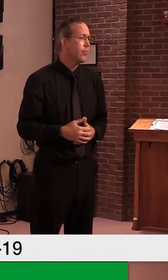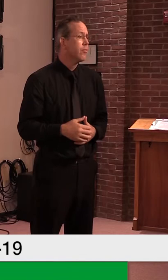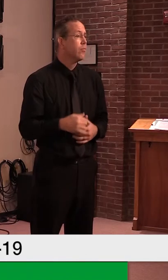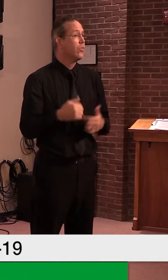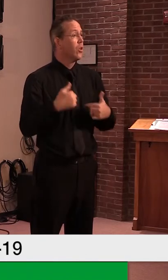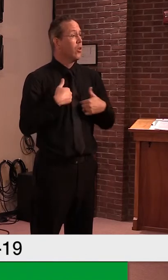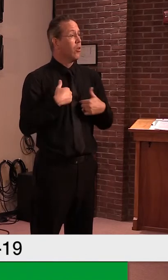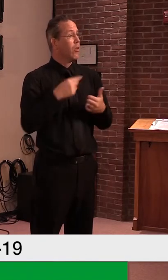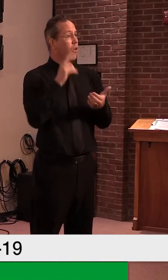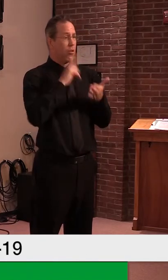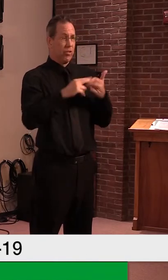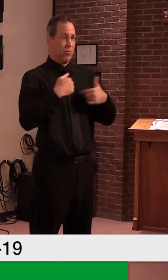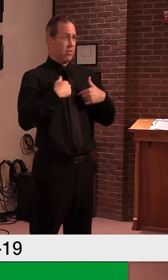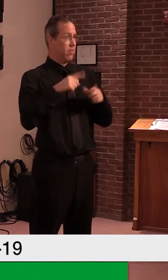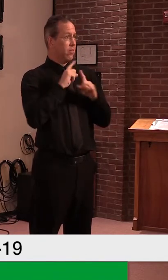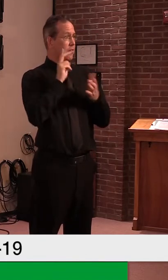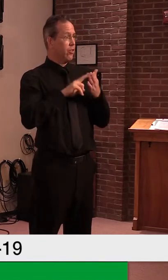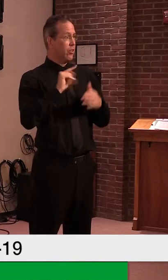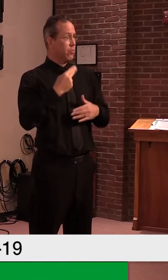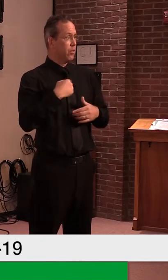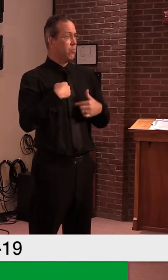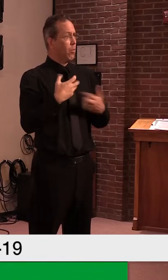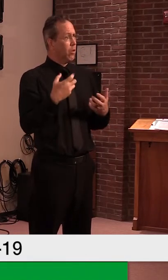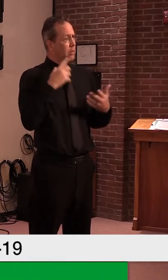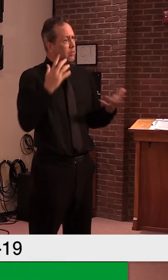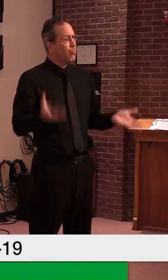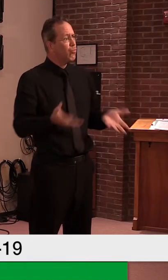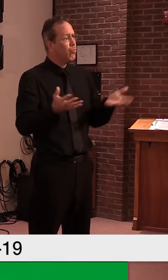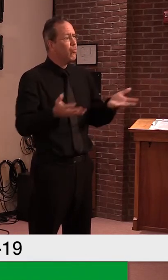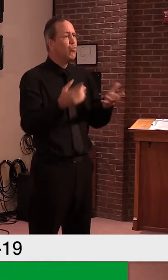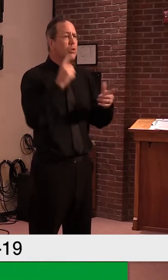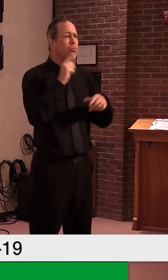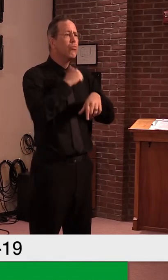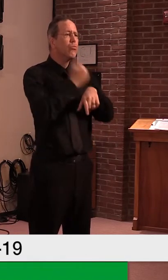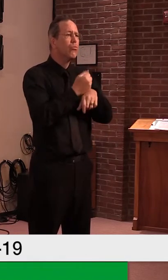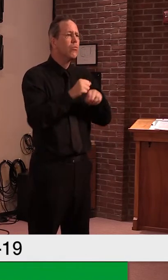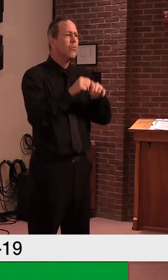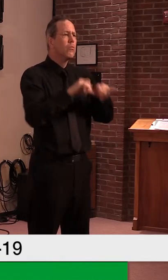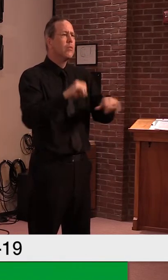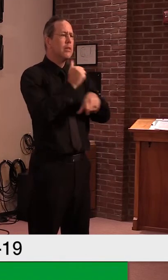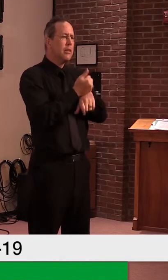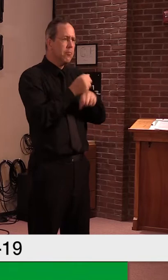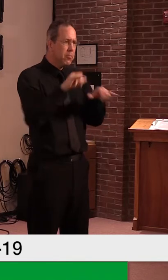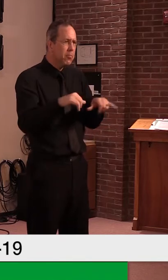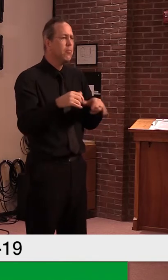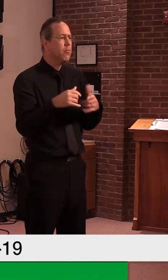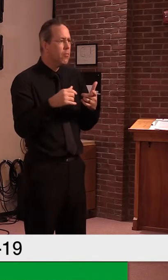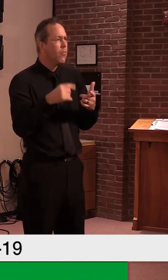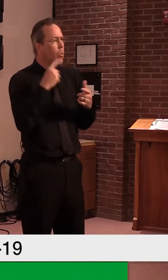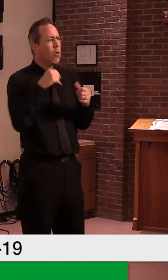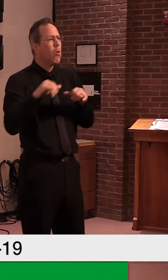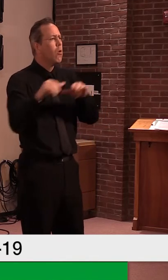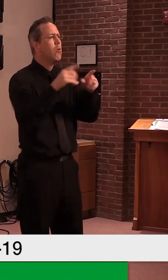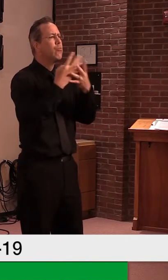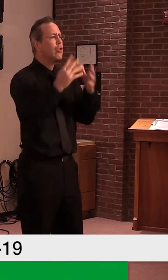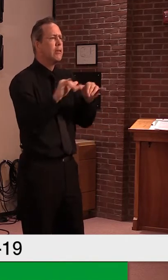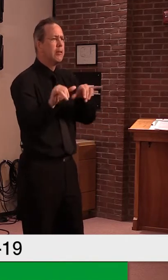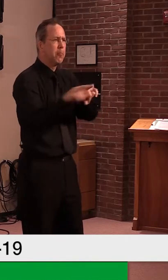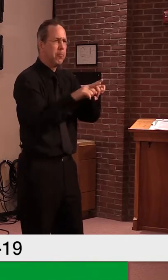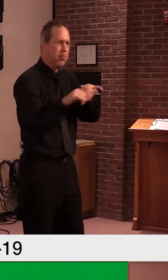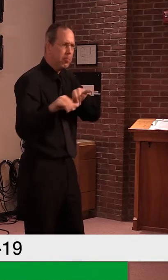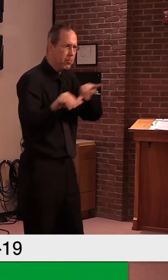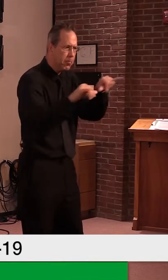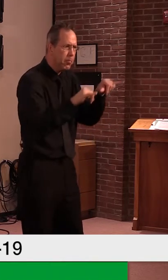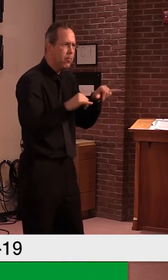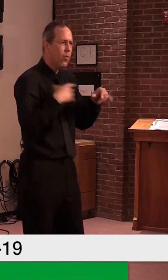see that so that we can make sure there's uniformity among all our prisoners in terms of the robustness of a program that we have.